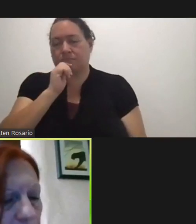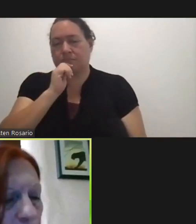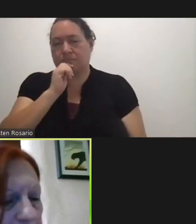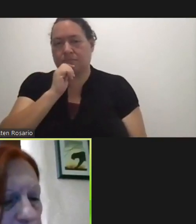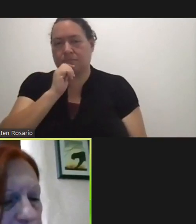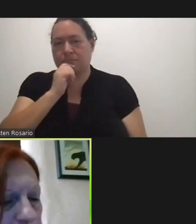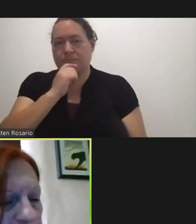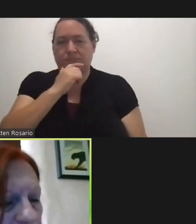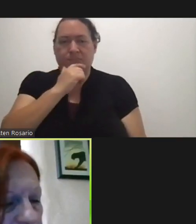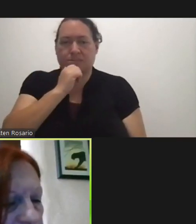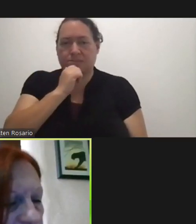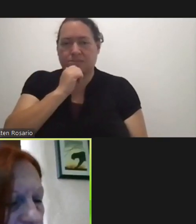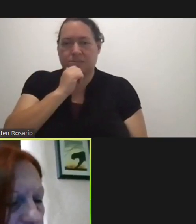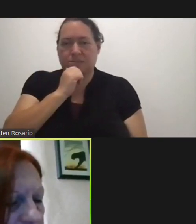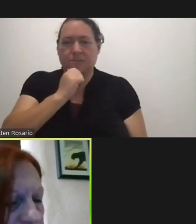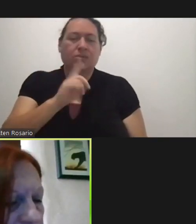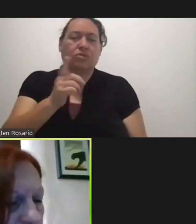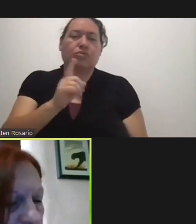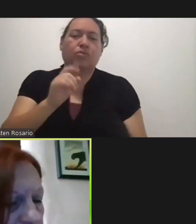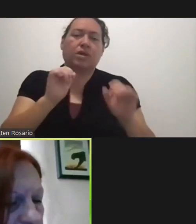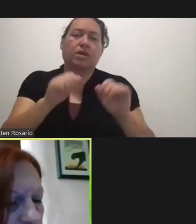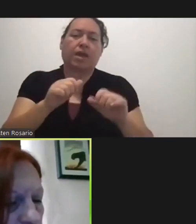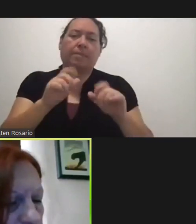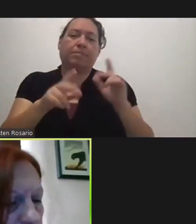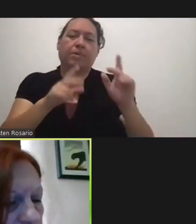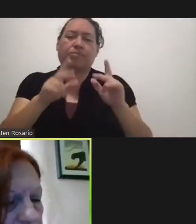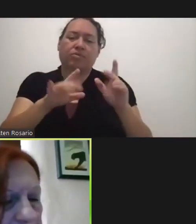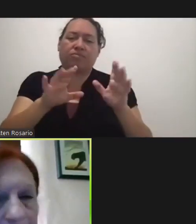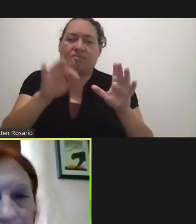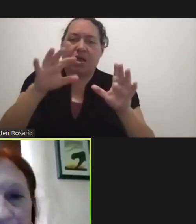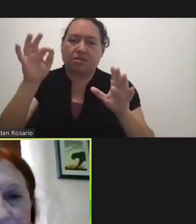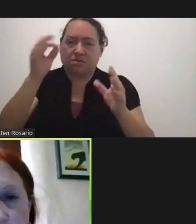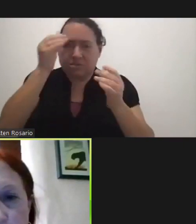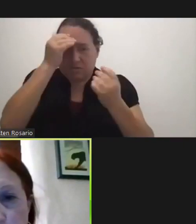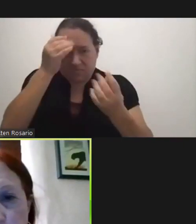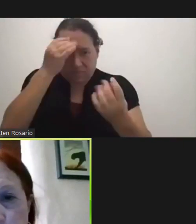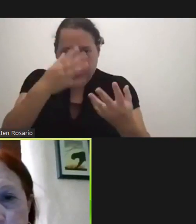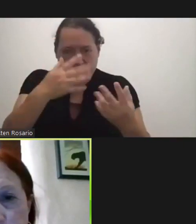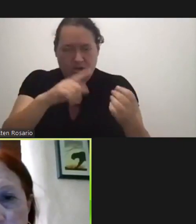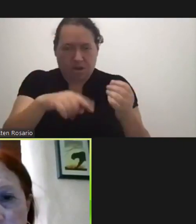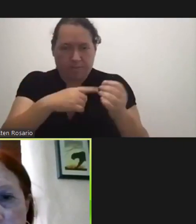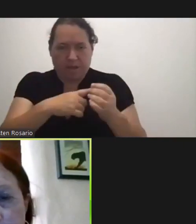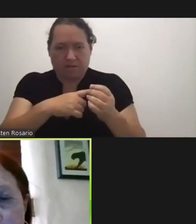Where Can People Find Information On This Web IZ App